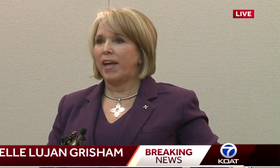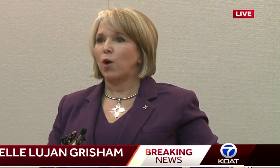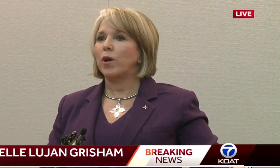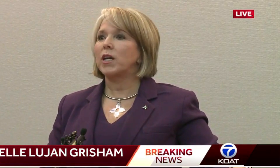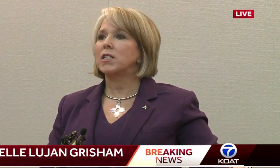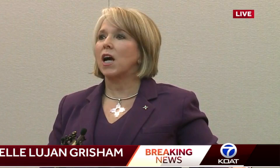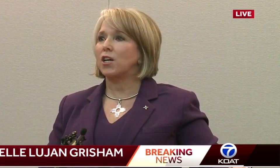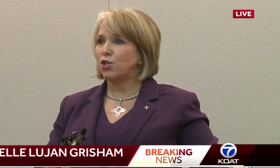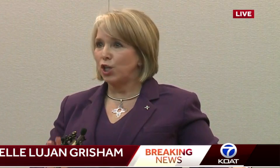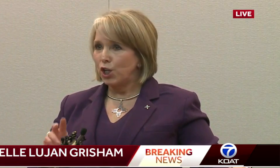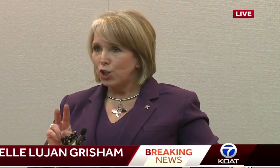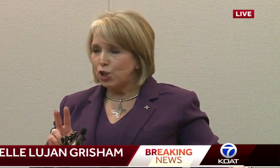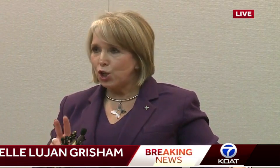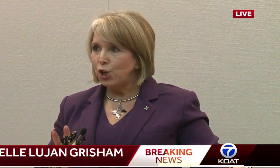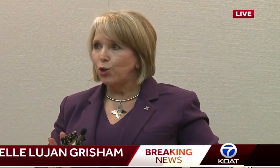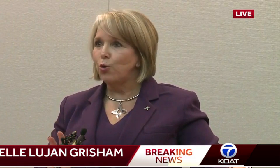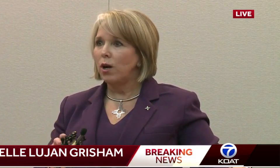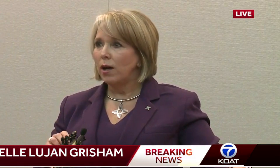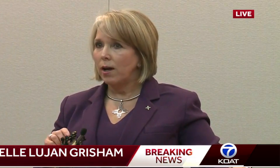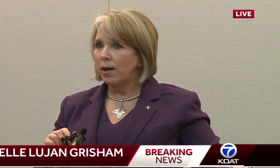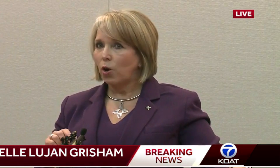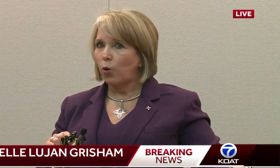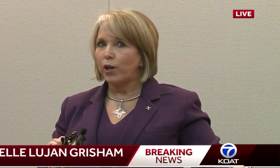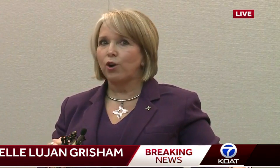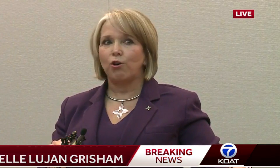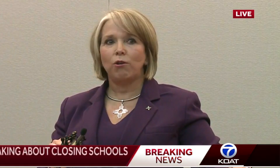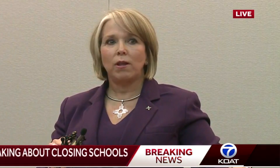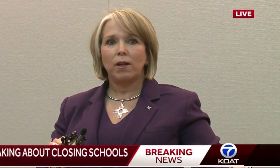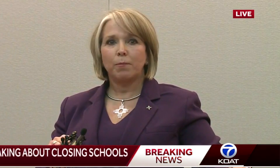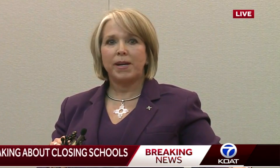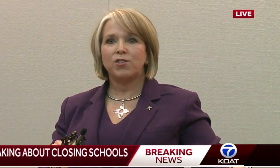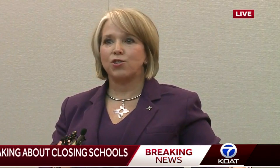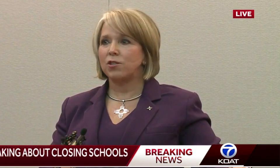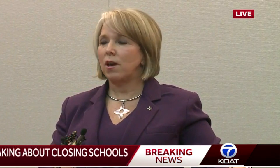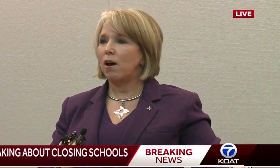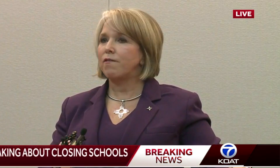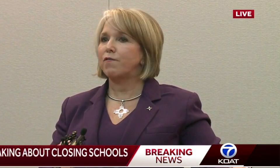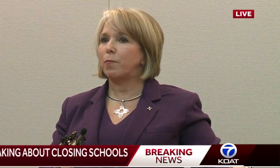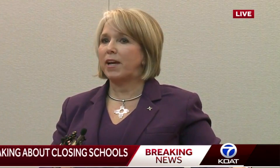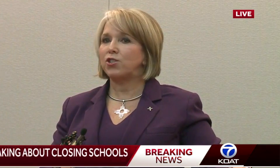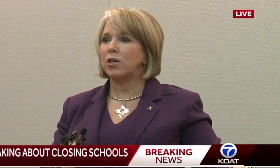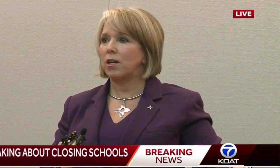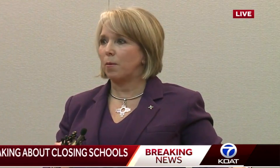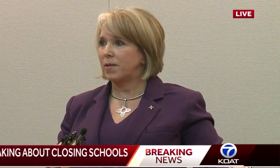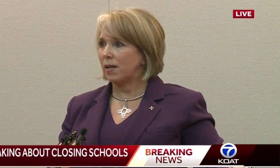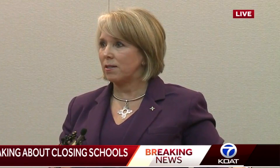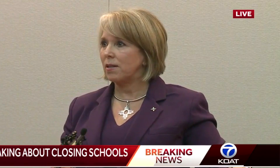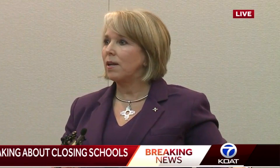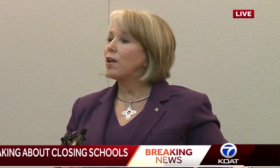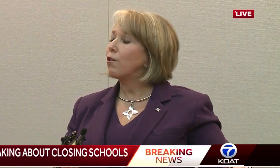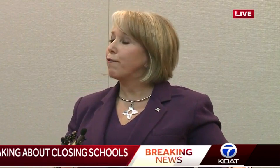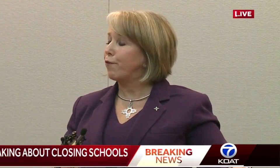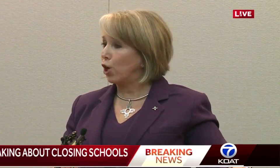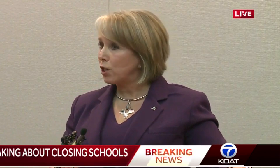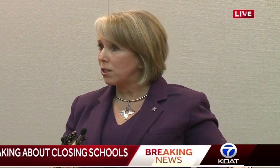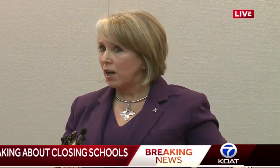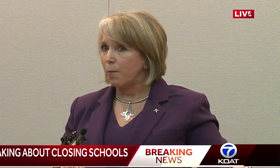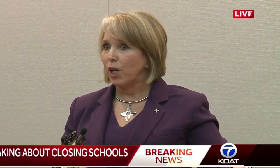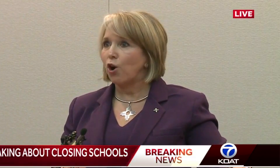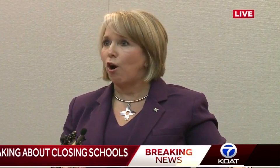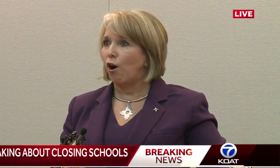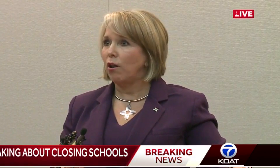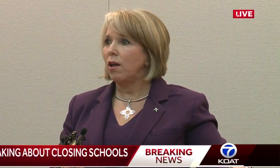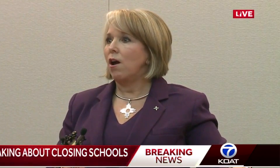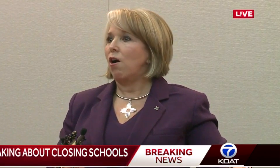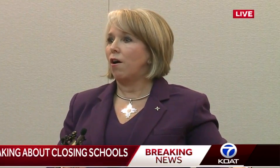And I want to discuss two critical pieces of information and updates. The first,